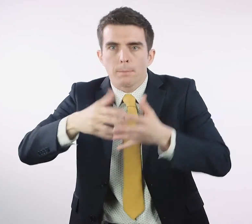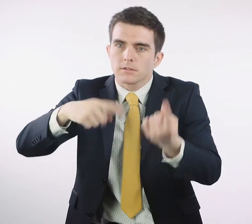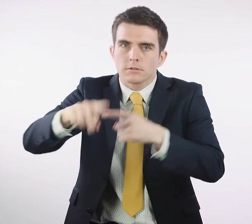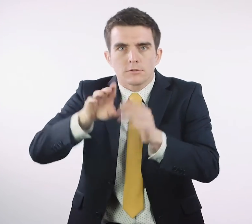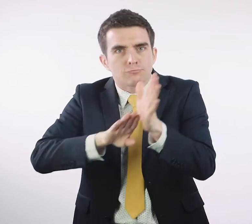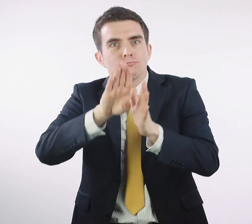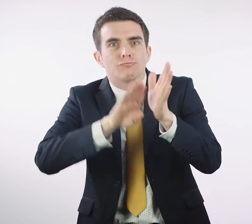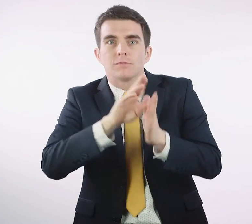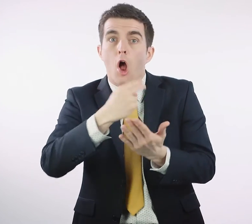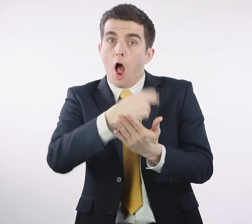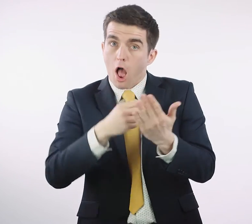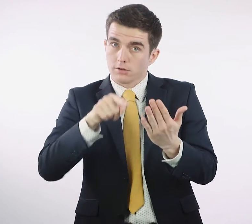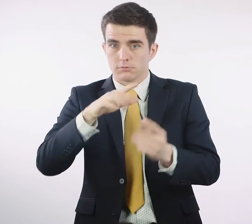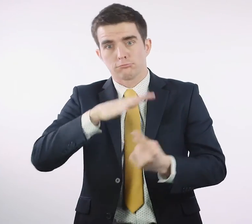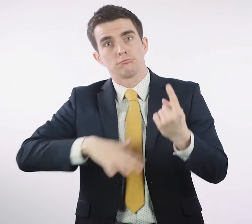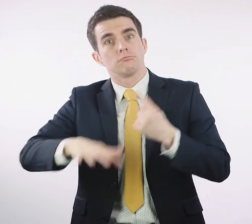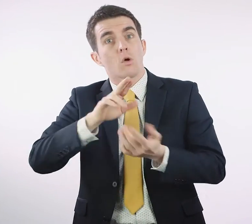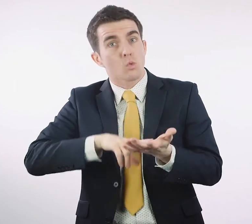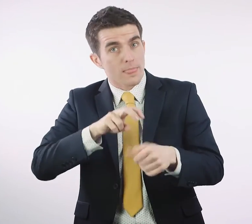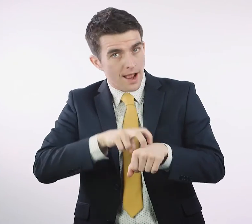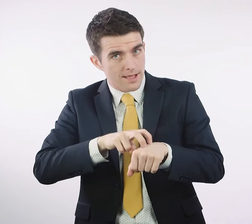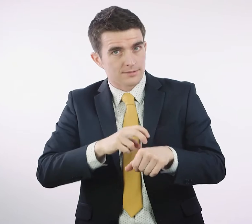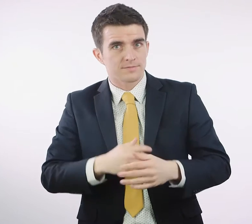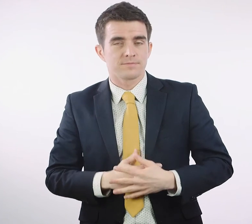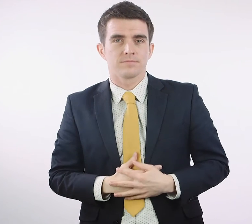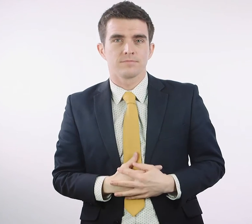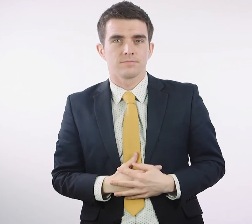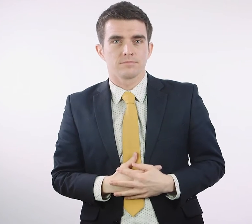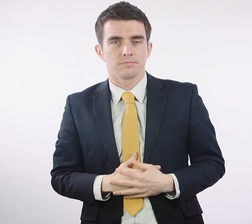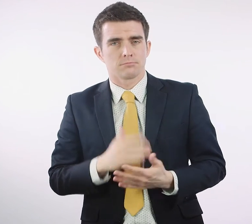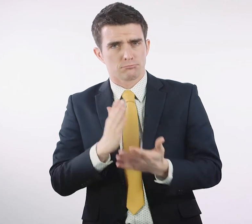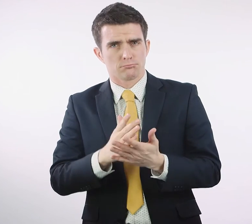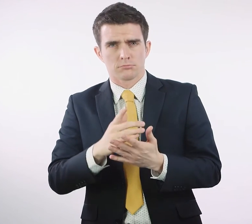provide the main support for artists and arts organisations throughout the region.